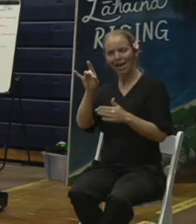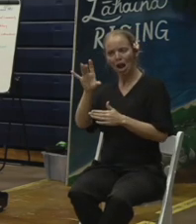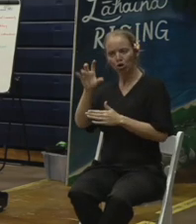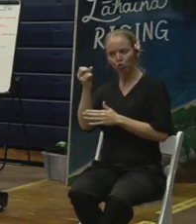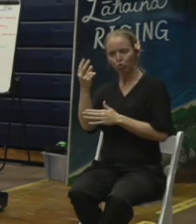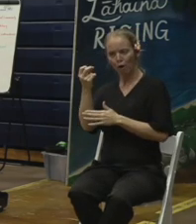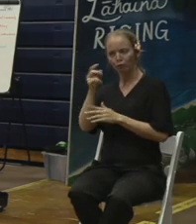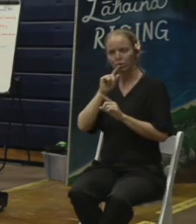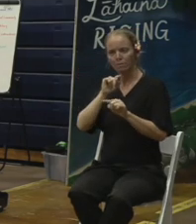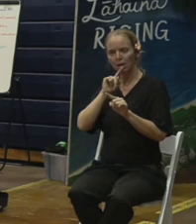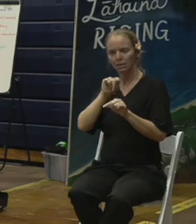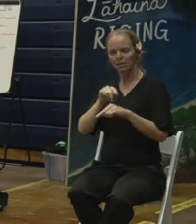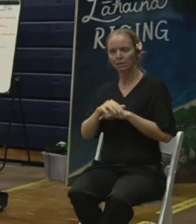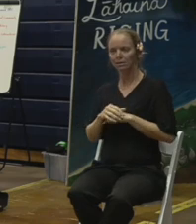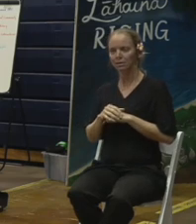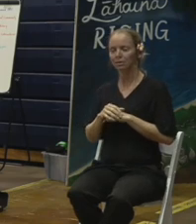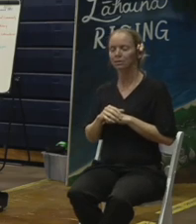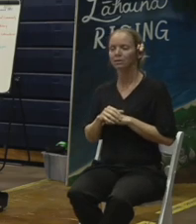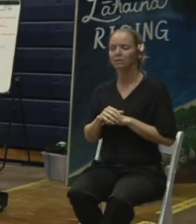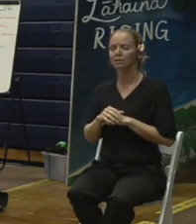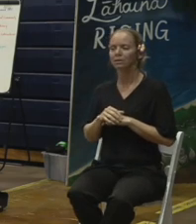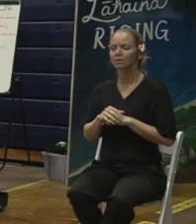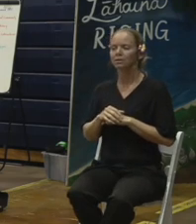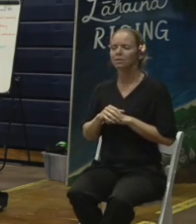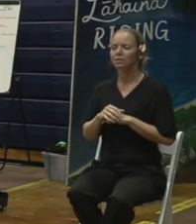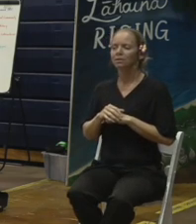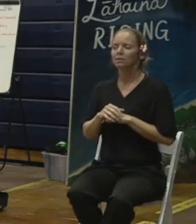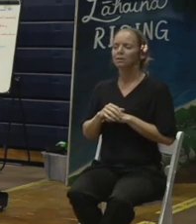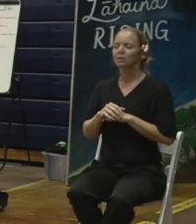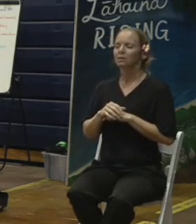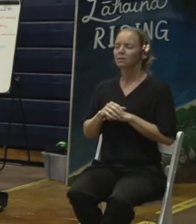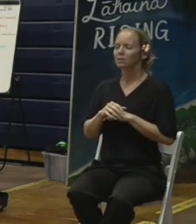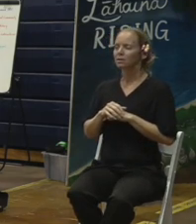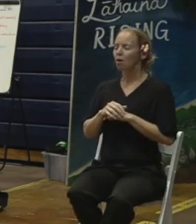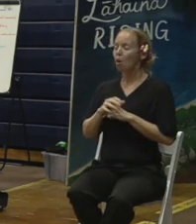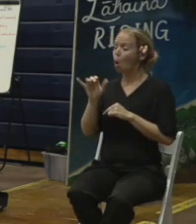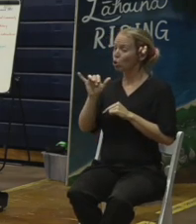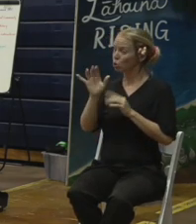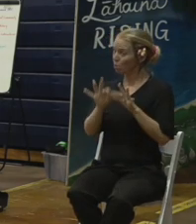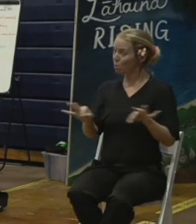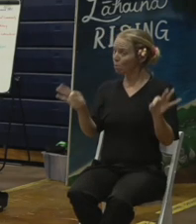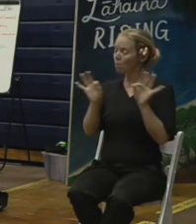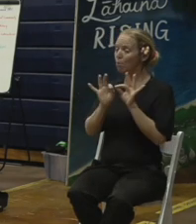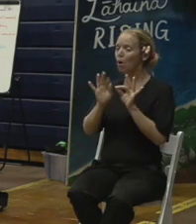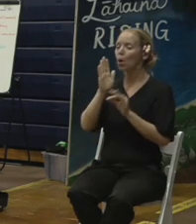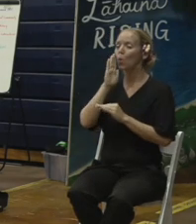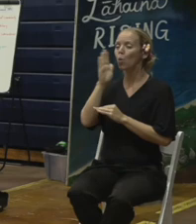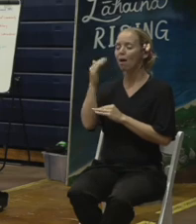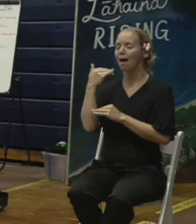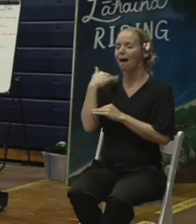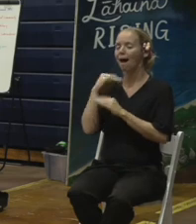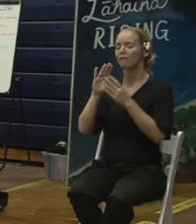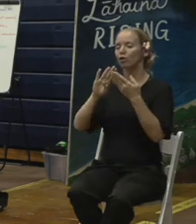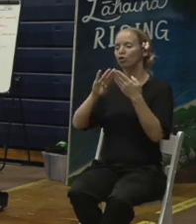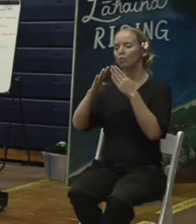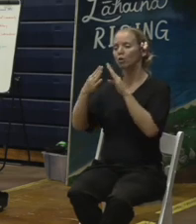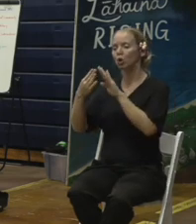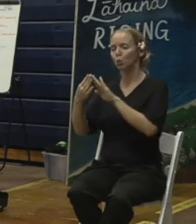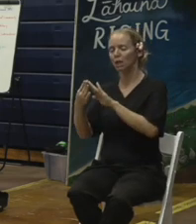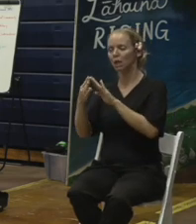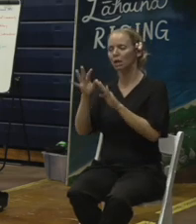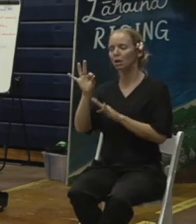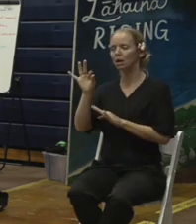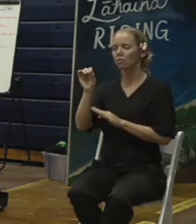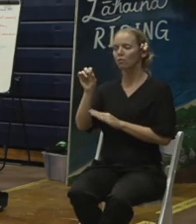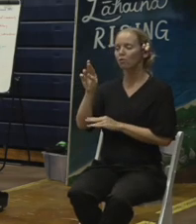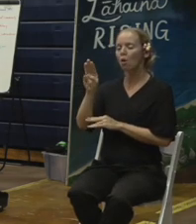also going to be participating in a community forum with Lahaina Strong. So the County of